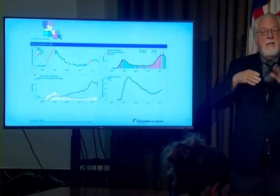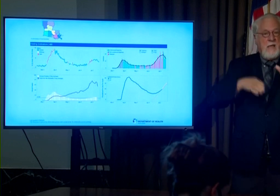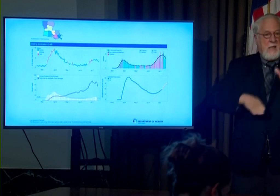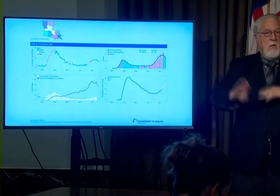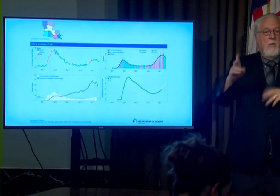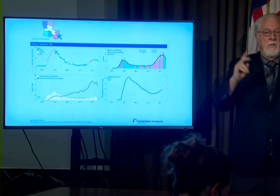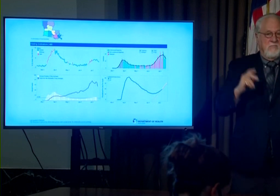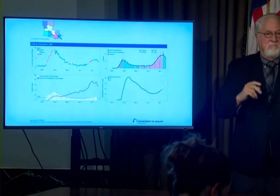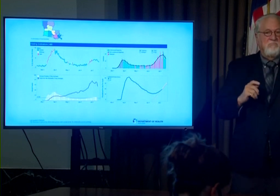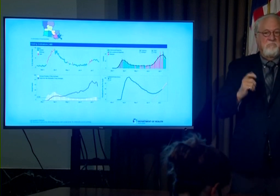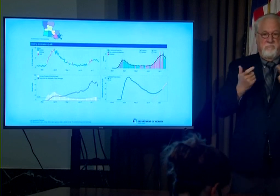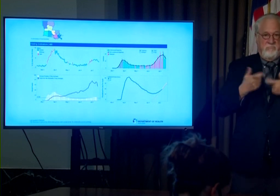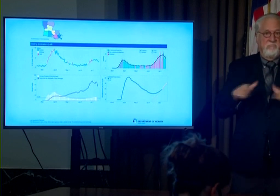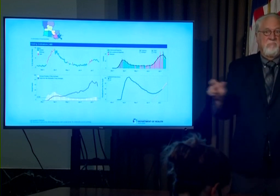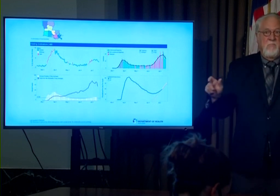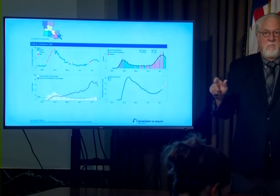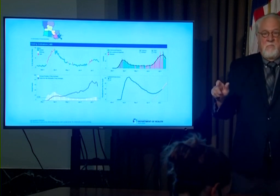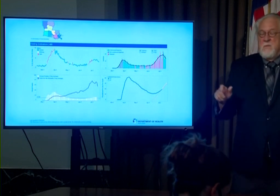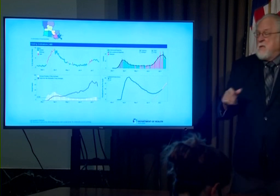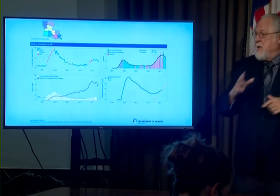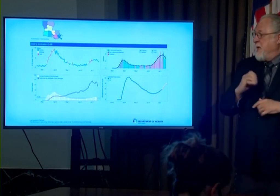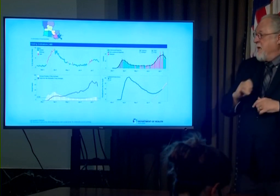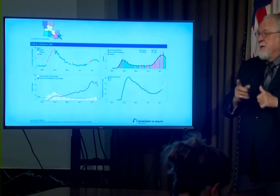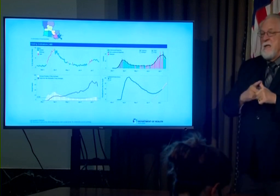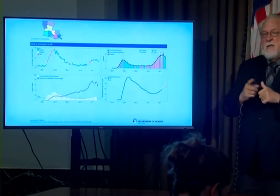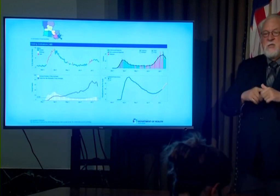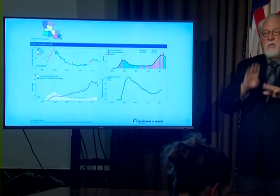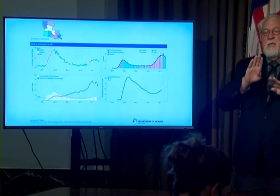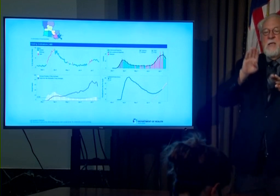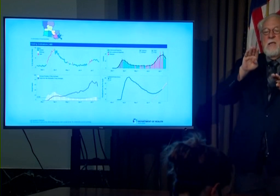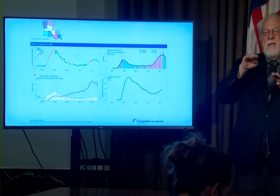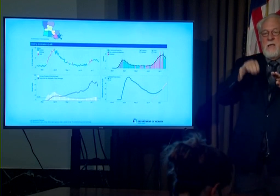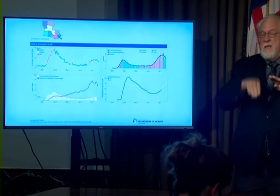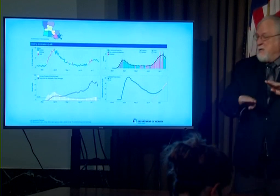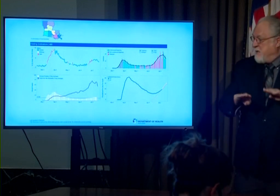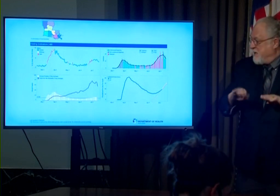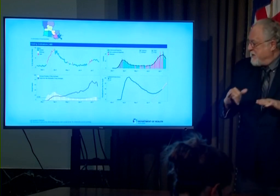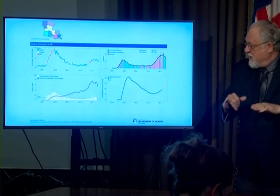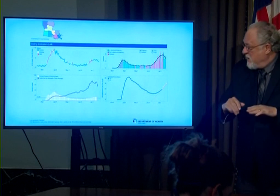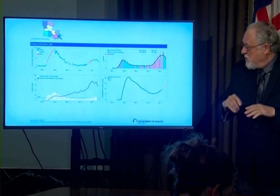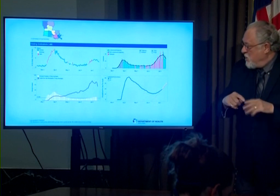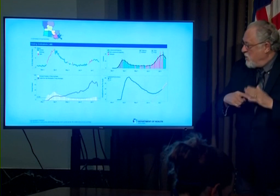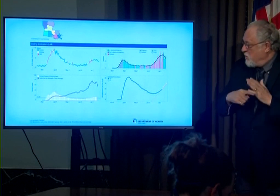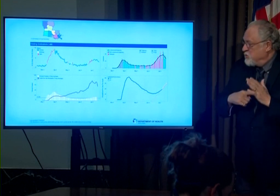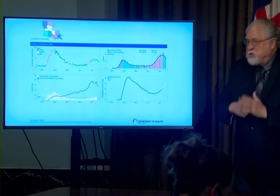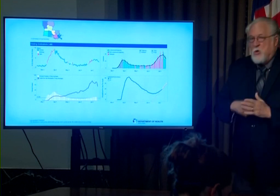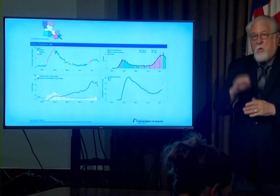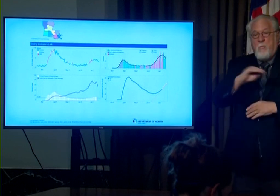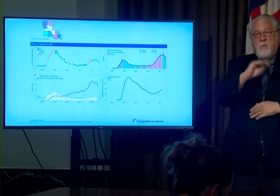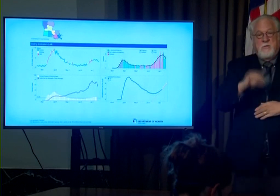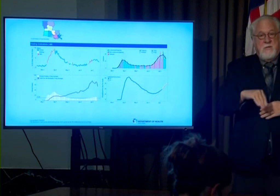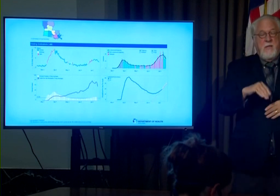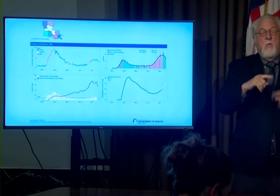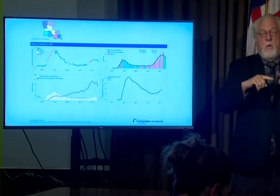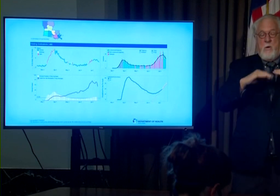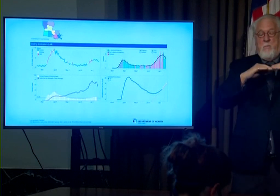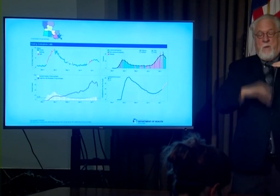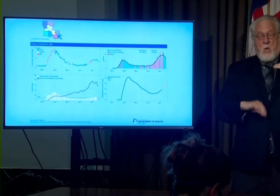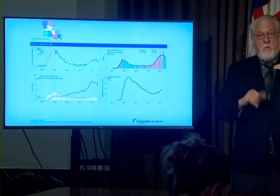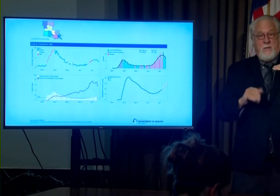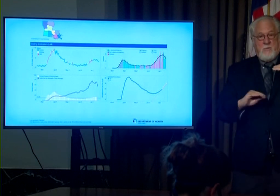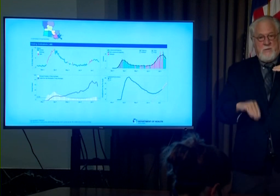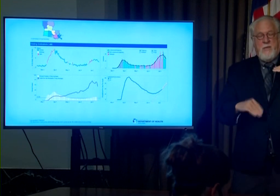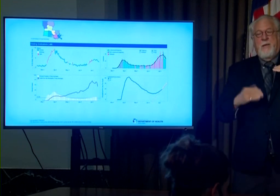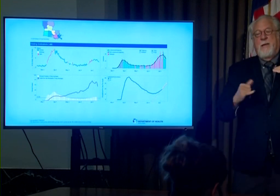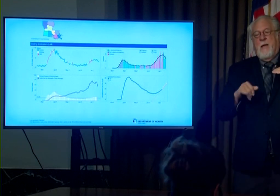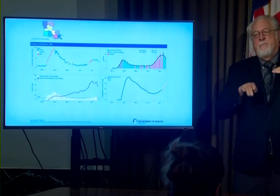dramatically over time and initially there was a decrease in those yellow bars showing the percent positivity to where we got as a state below 10 percent and